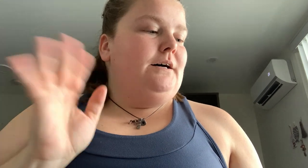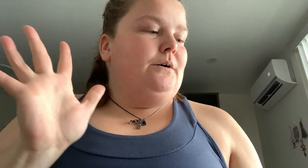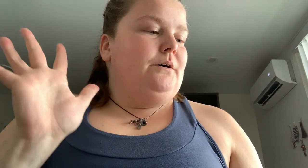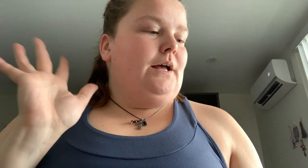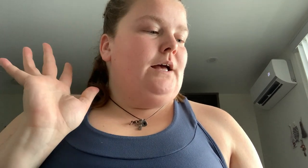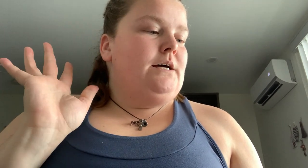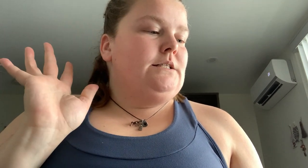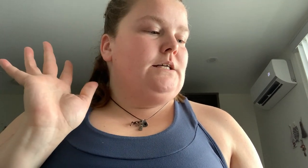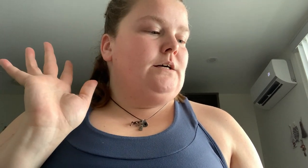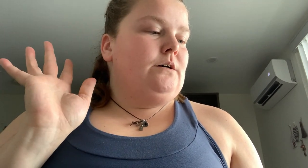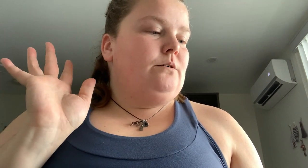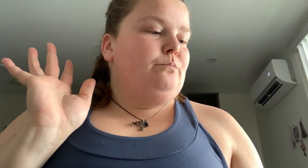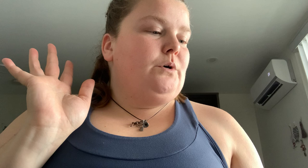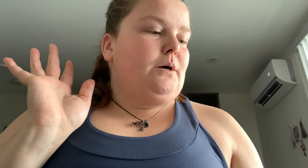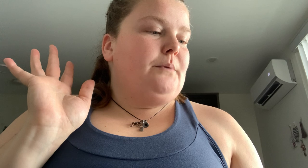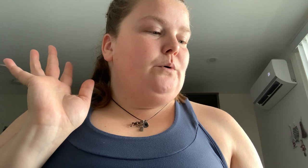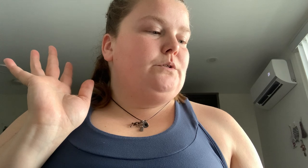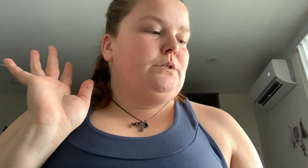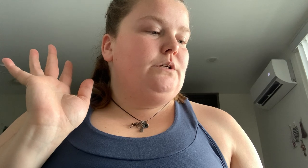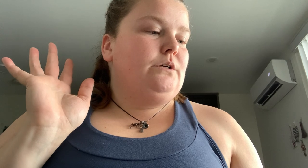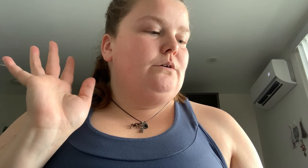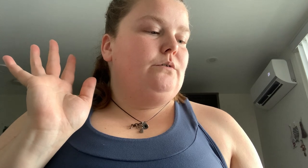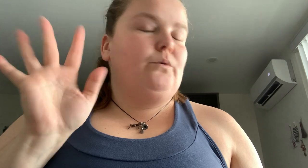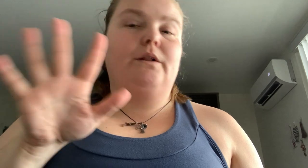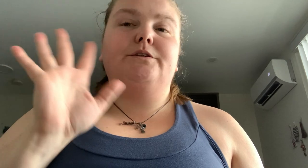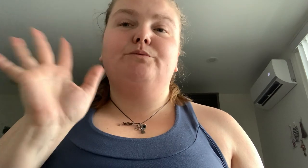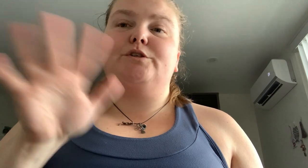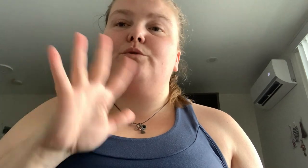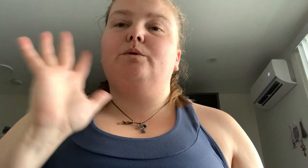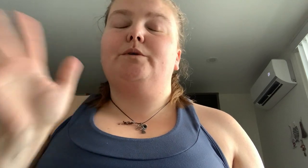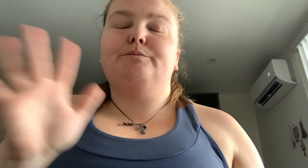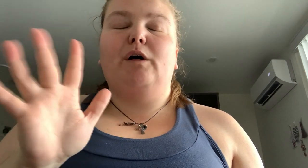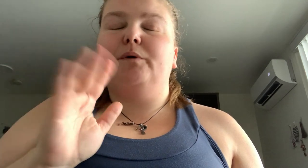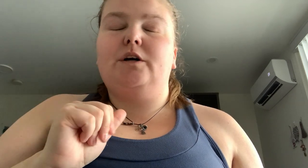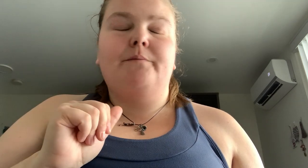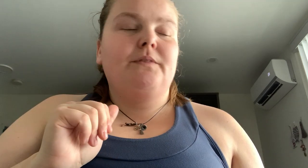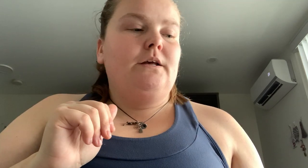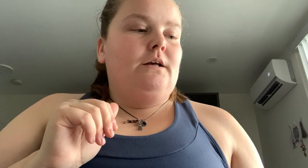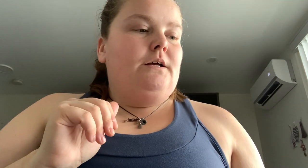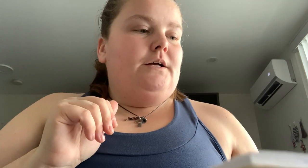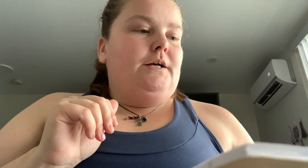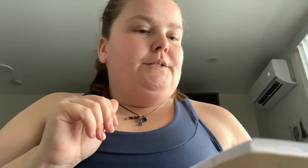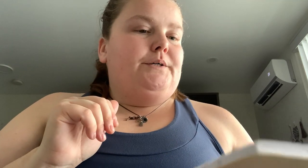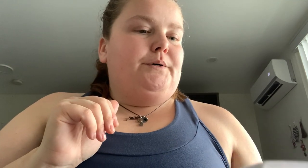Uh, and a book about, well, a ritual or spell book. So,